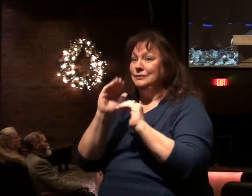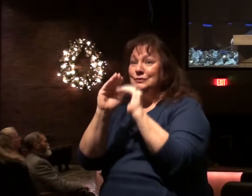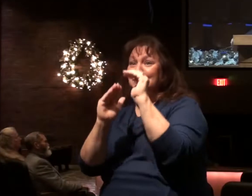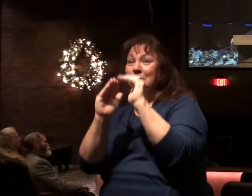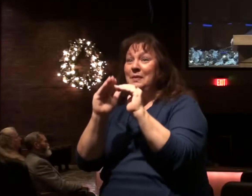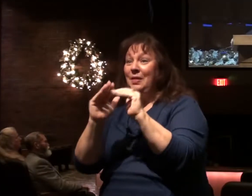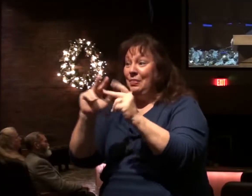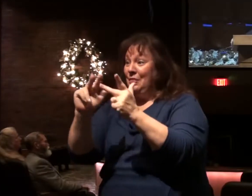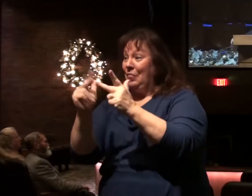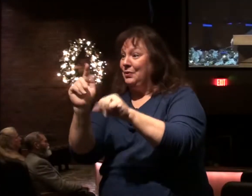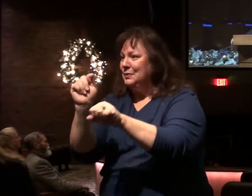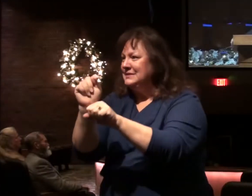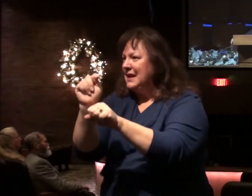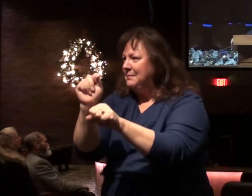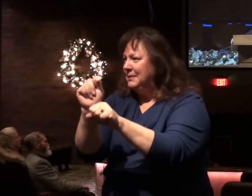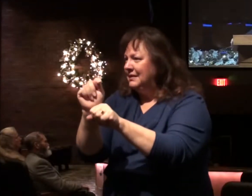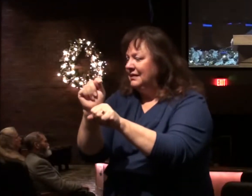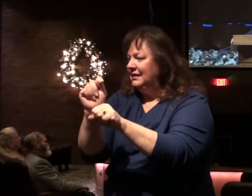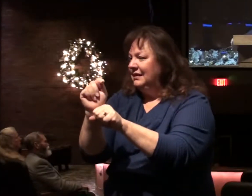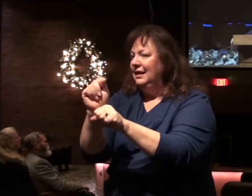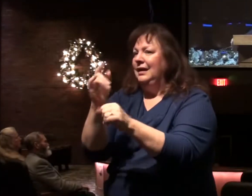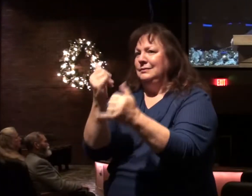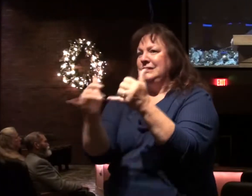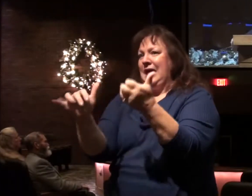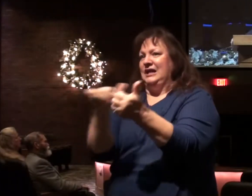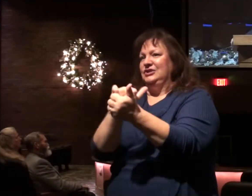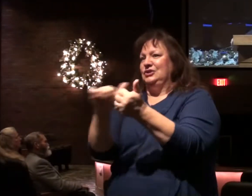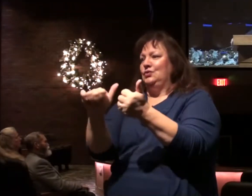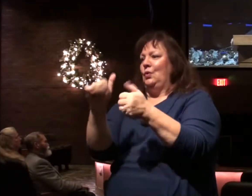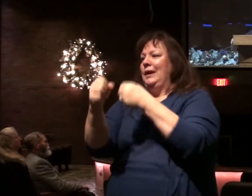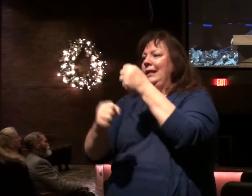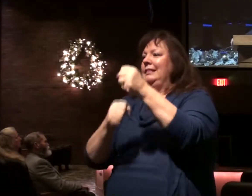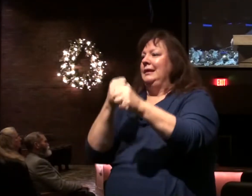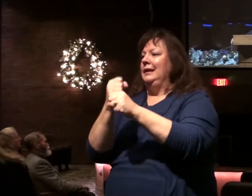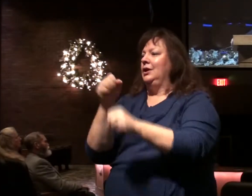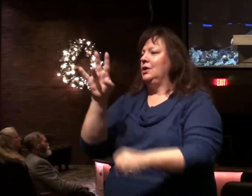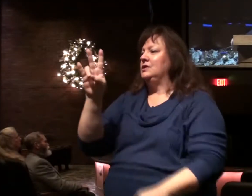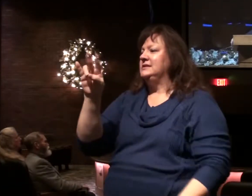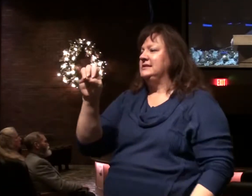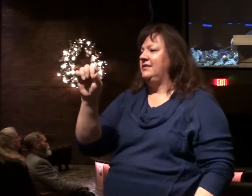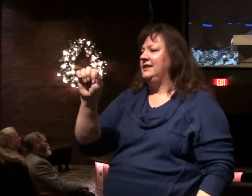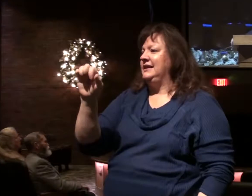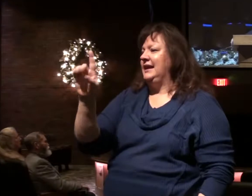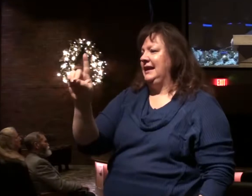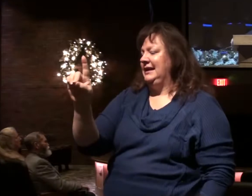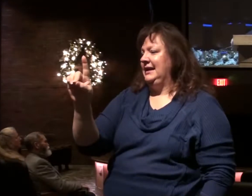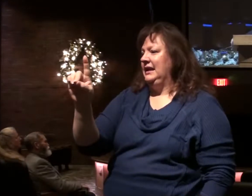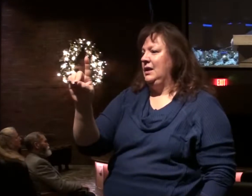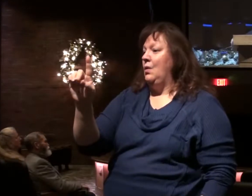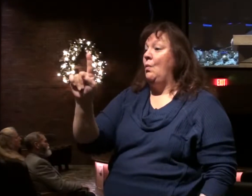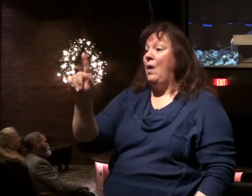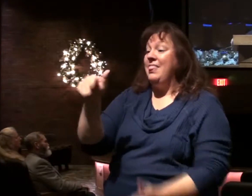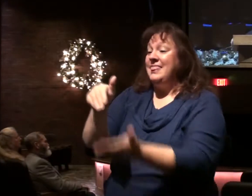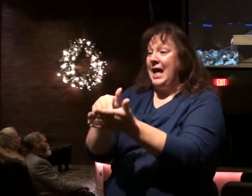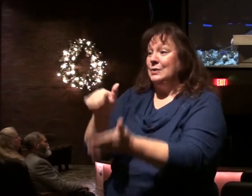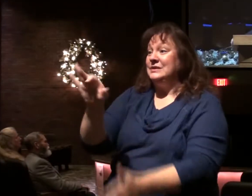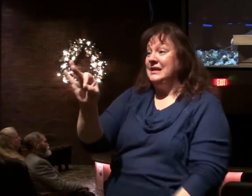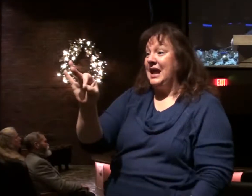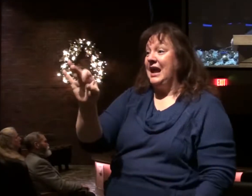rebuilding a temple. Last destroyed in 70 AD, 1940 years ago,